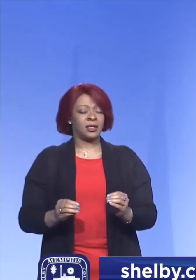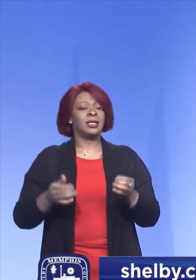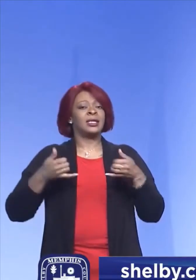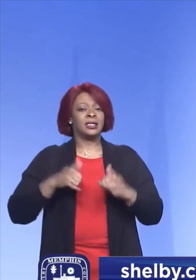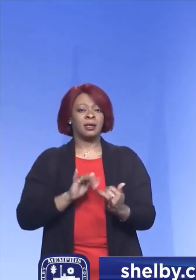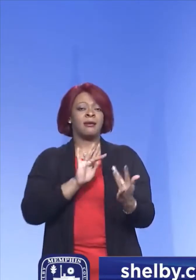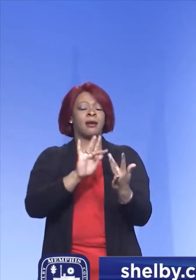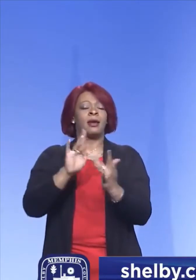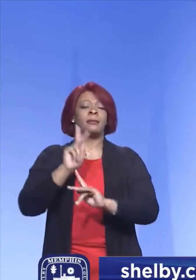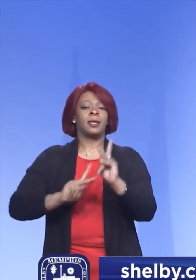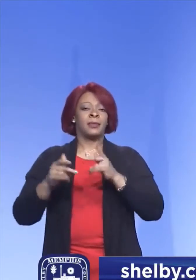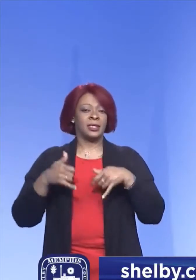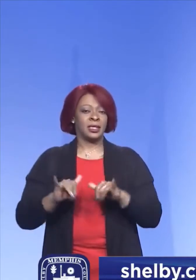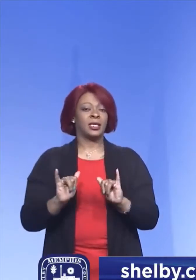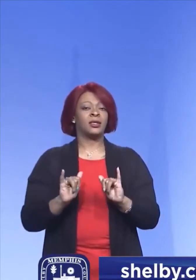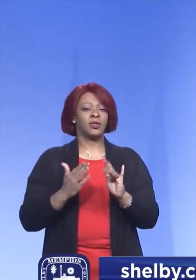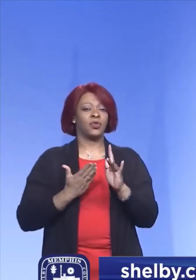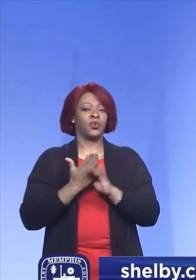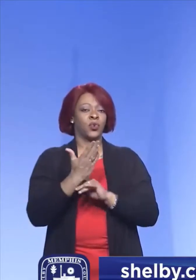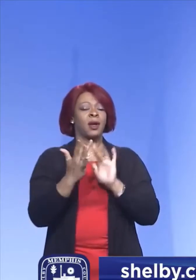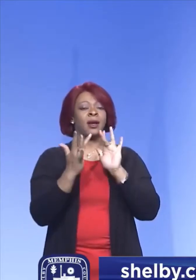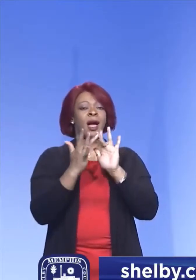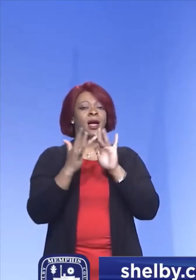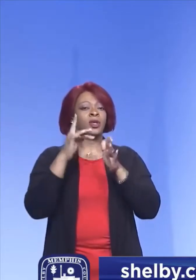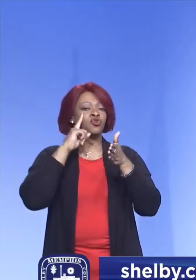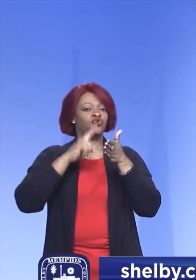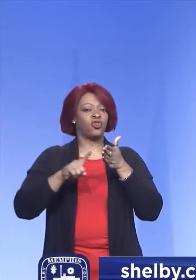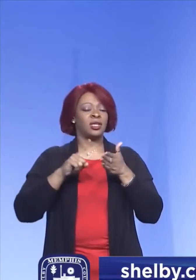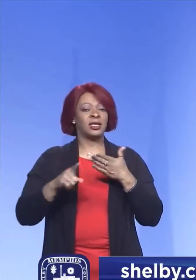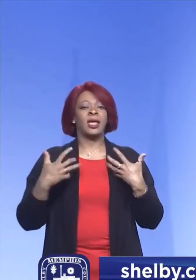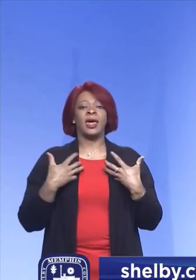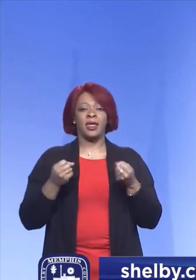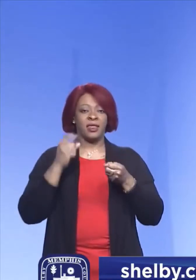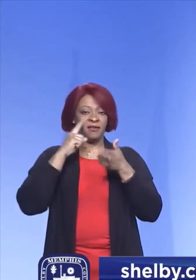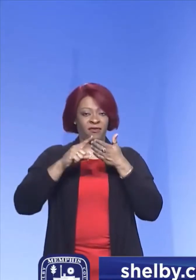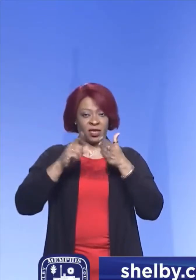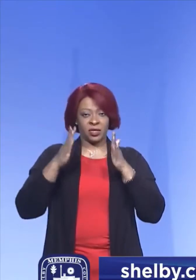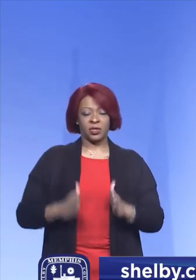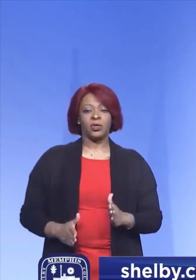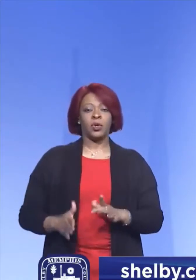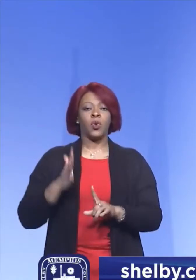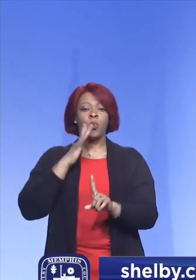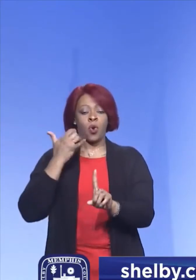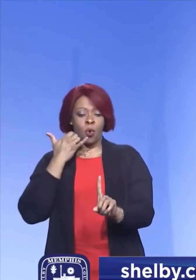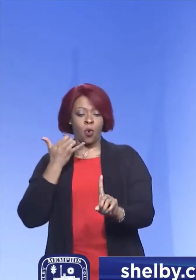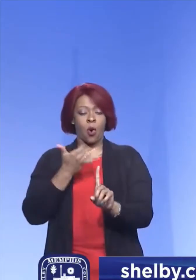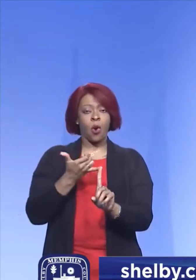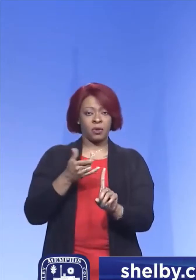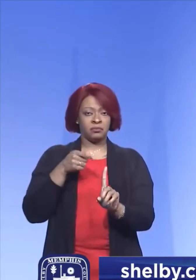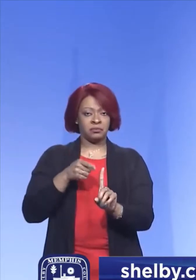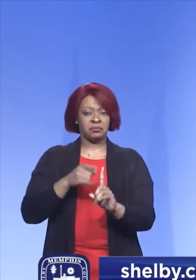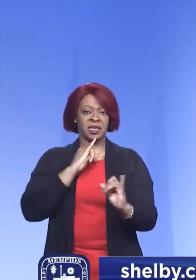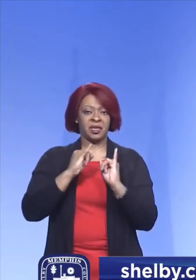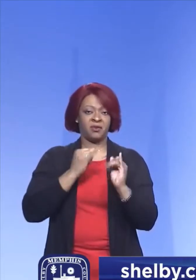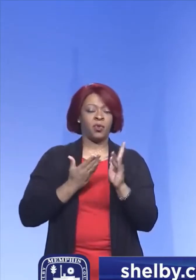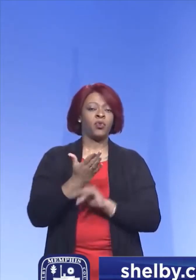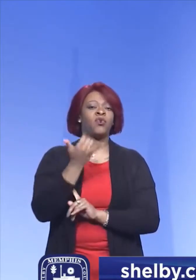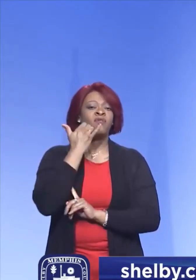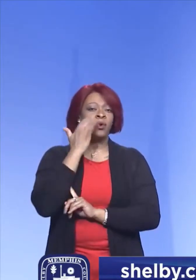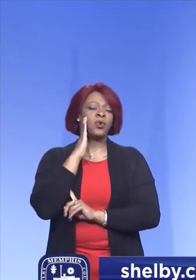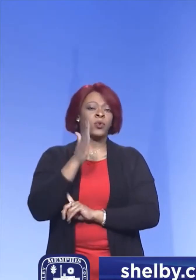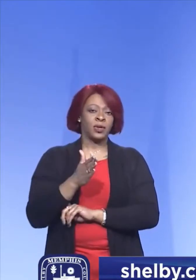out to them by our contact tracing health investigators. We'll call them to do the interview over the phone.